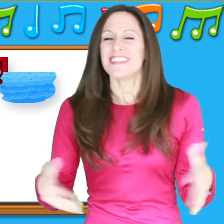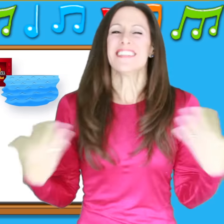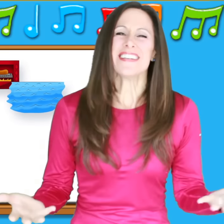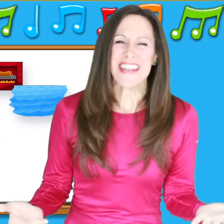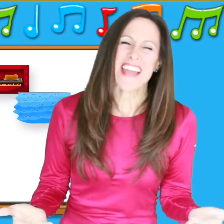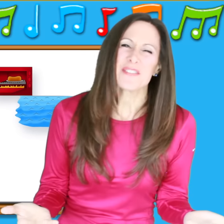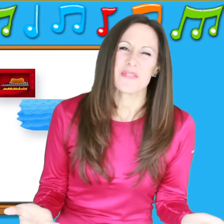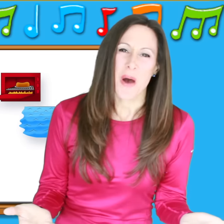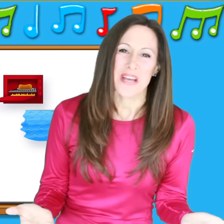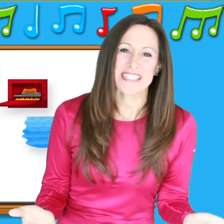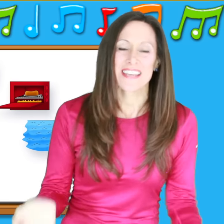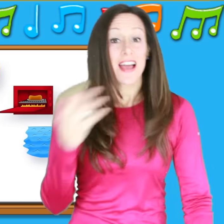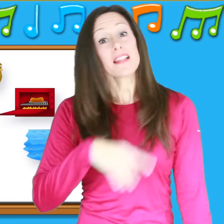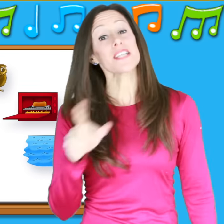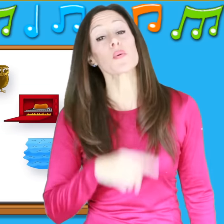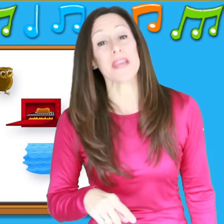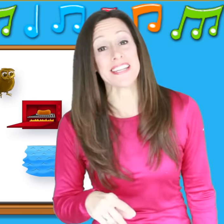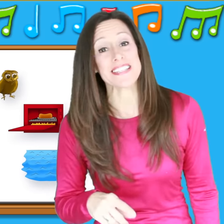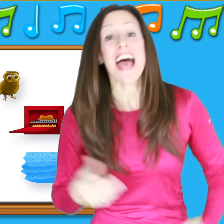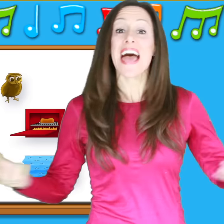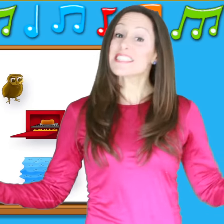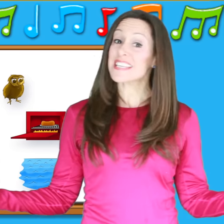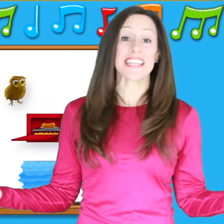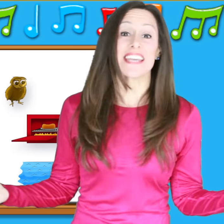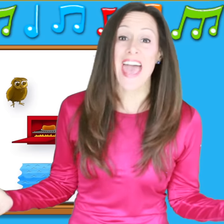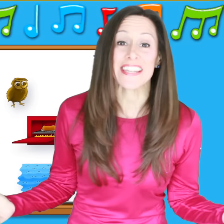Now you know it. Let's repeat it and sing it again.